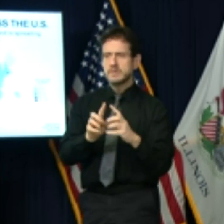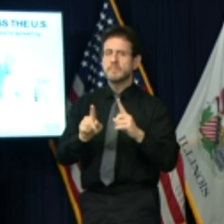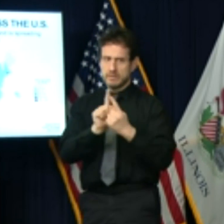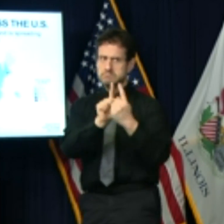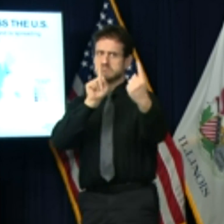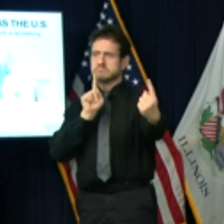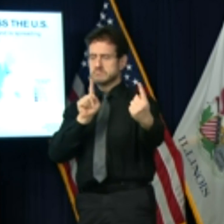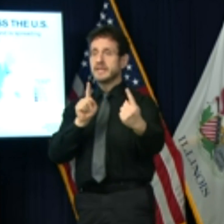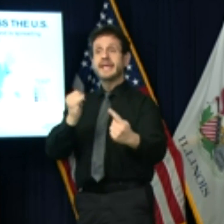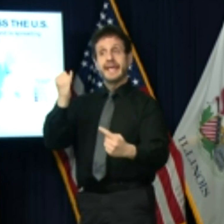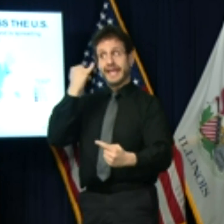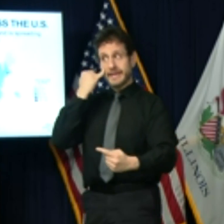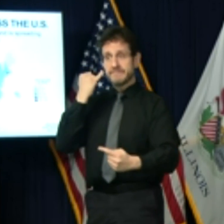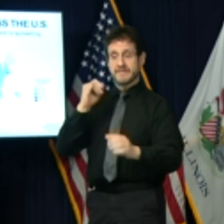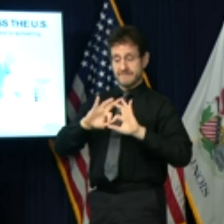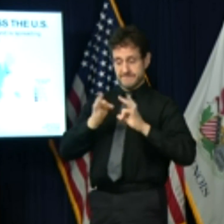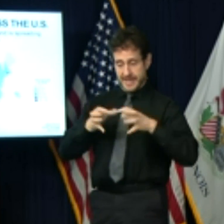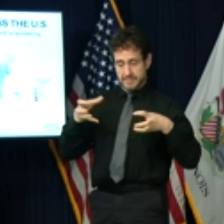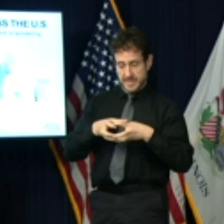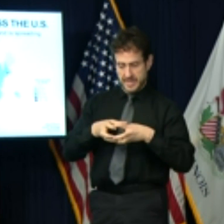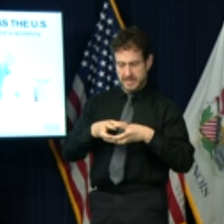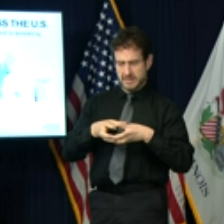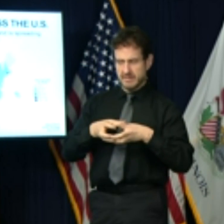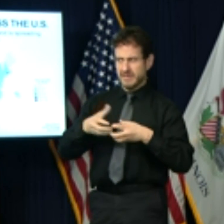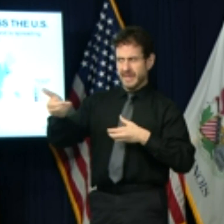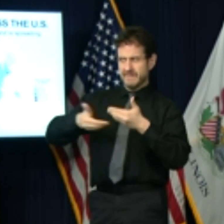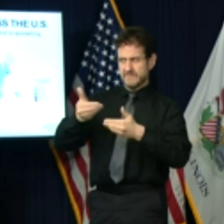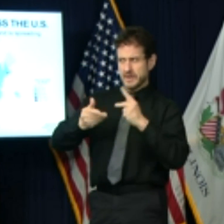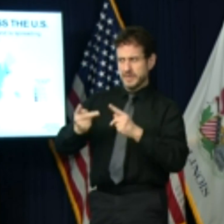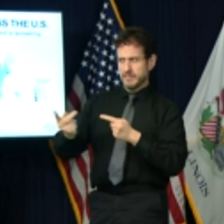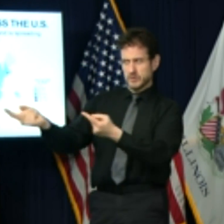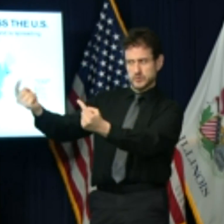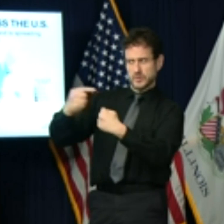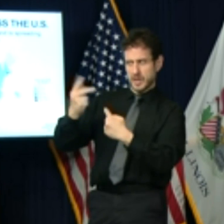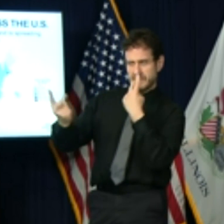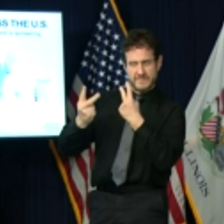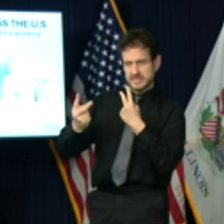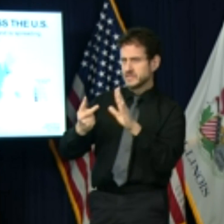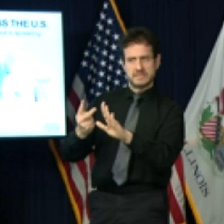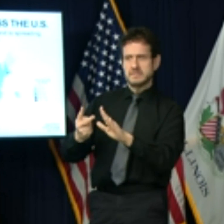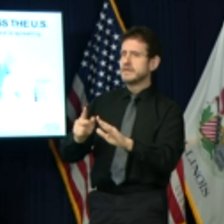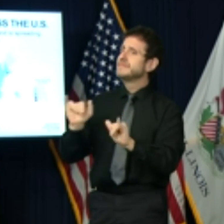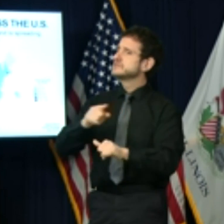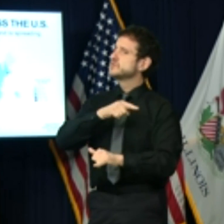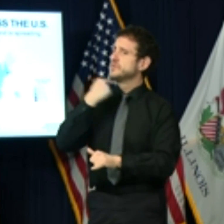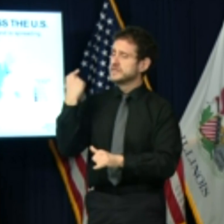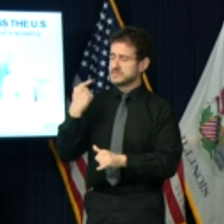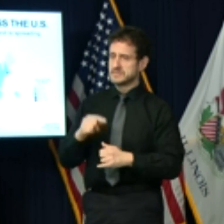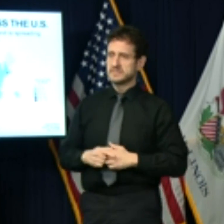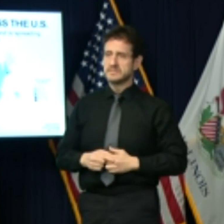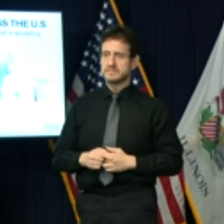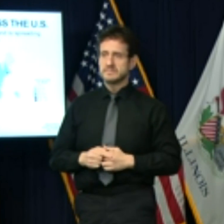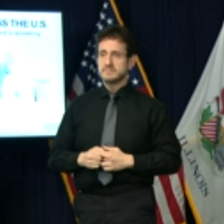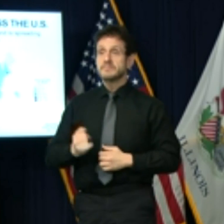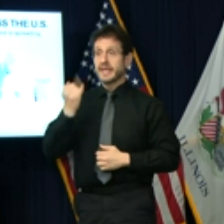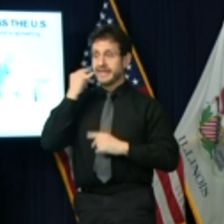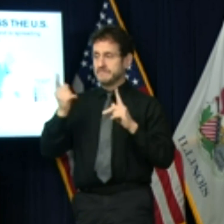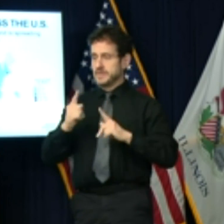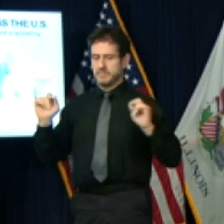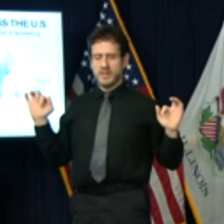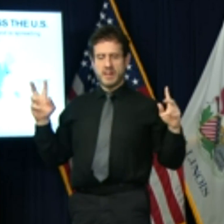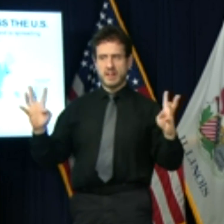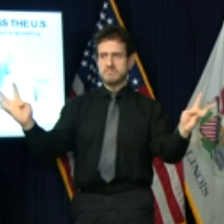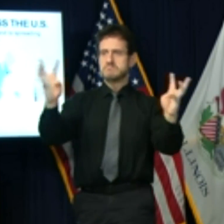close family members is very risky. We know that large gatherings, especially when people are not wearing masks,